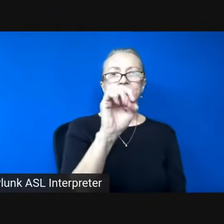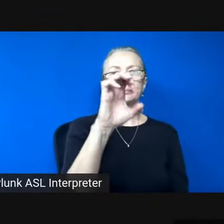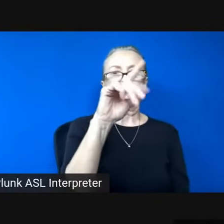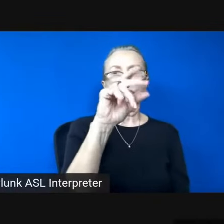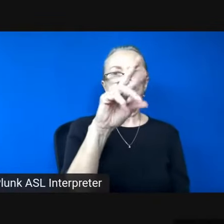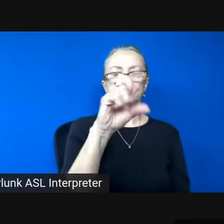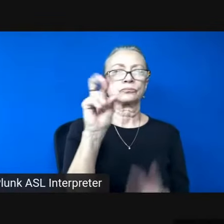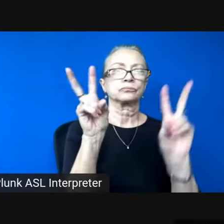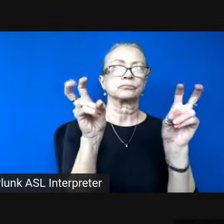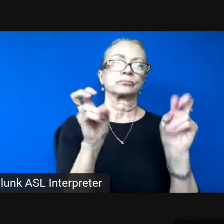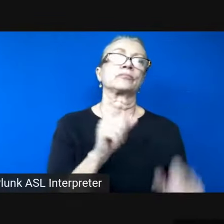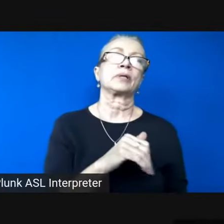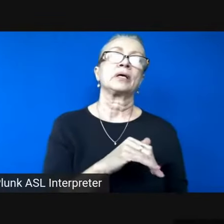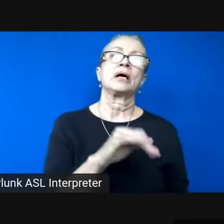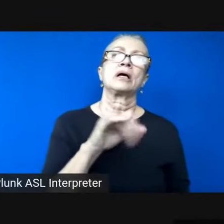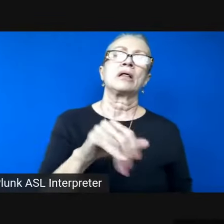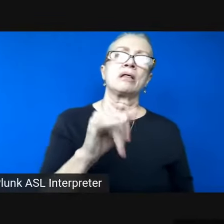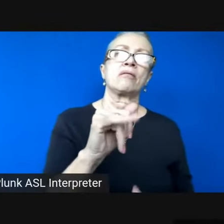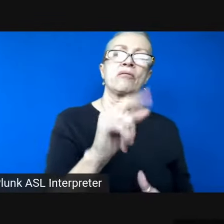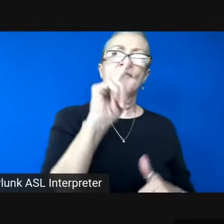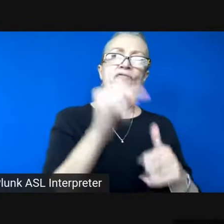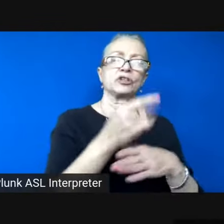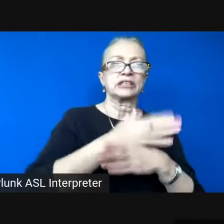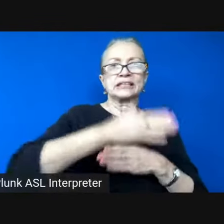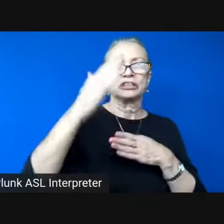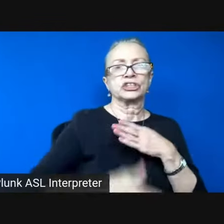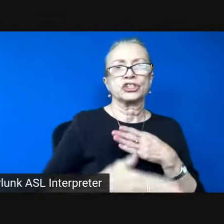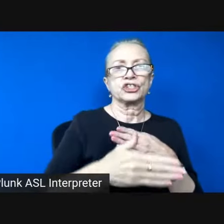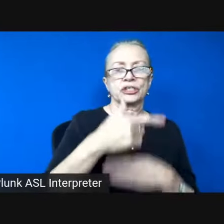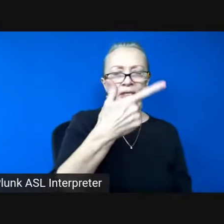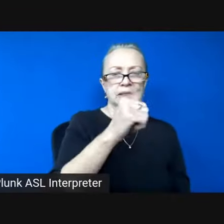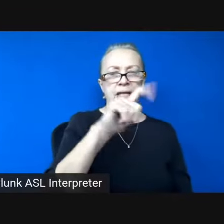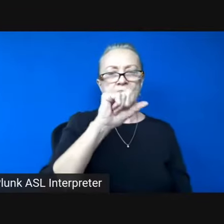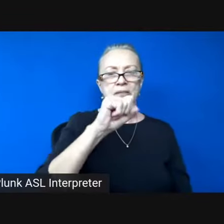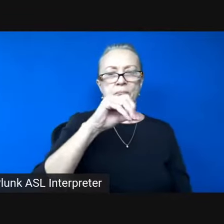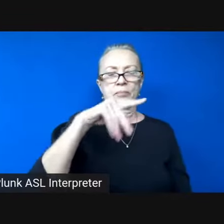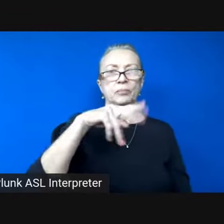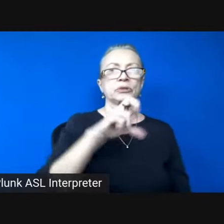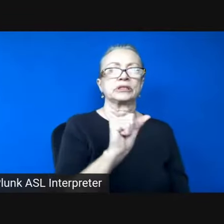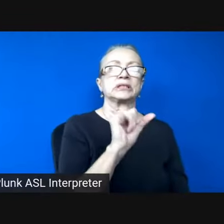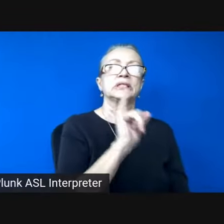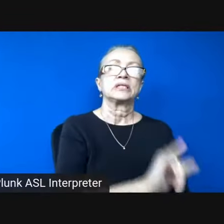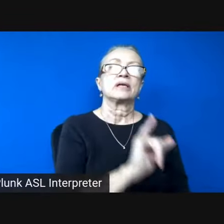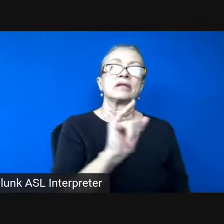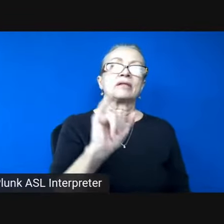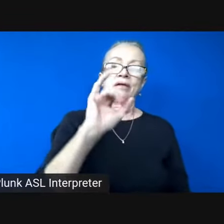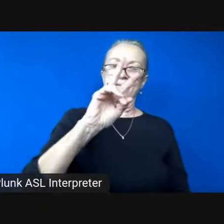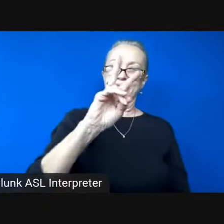first extinction in the galapagos islands the least vermilion fly catcher